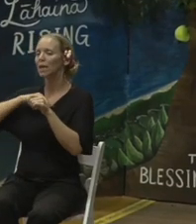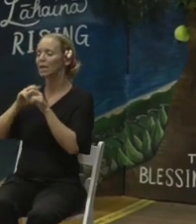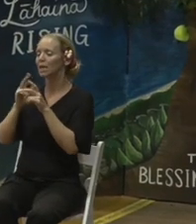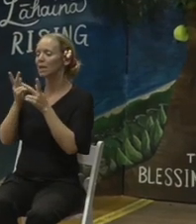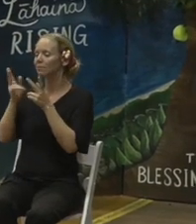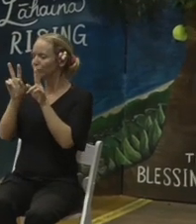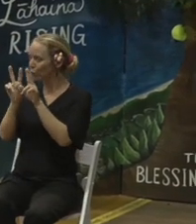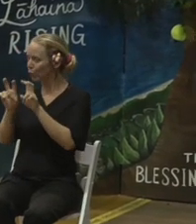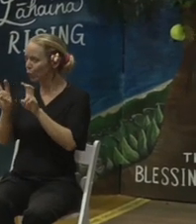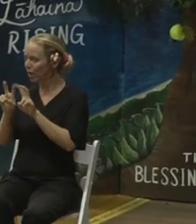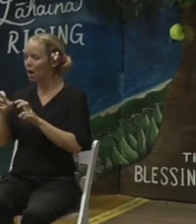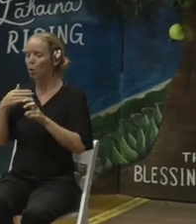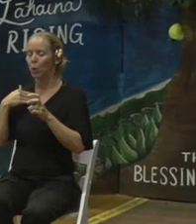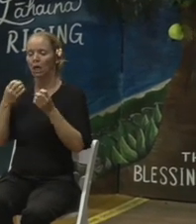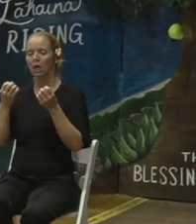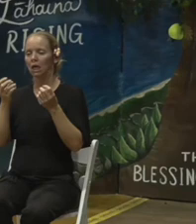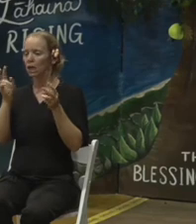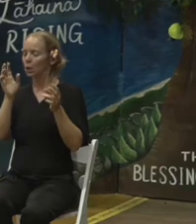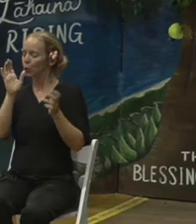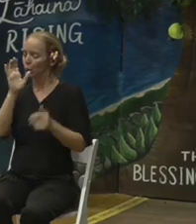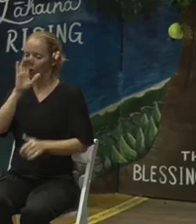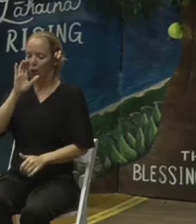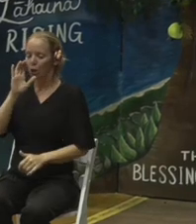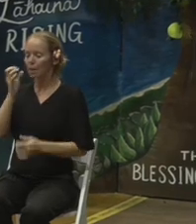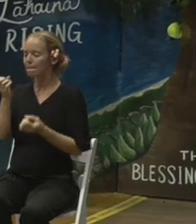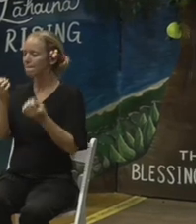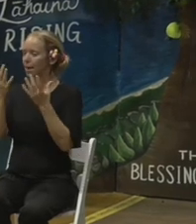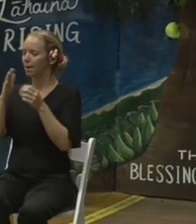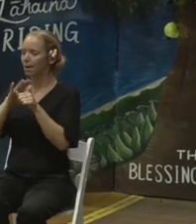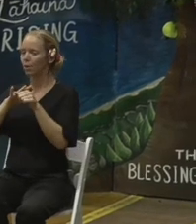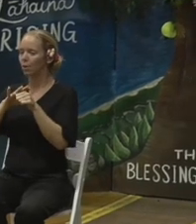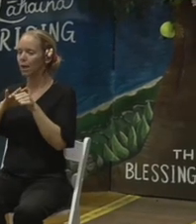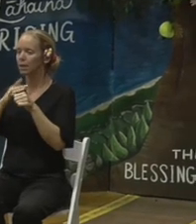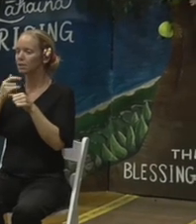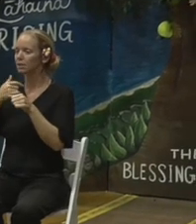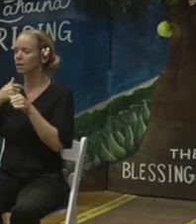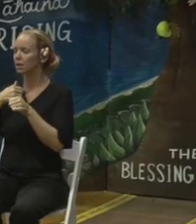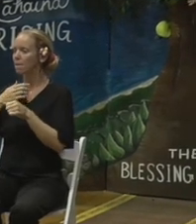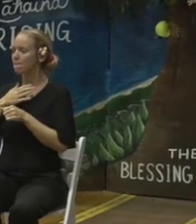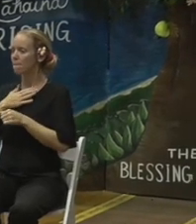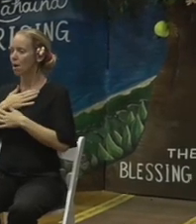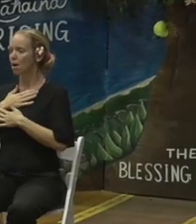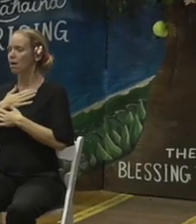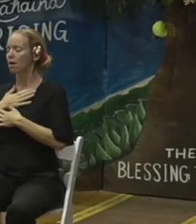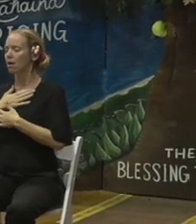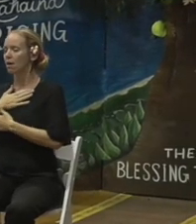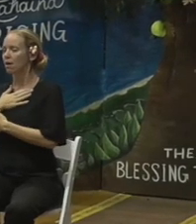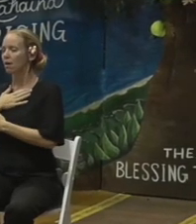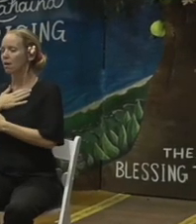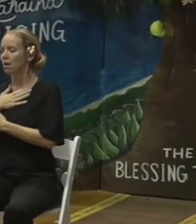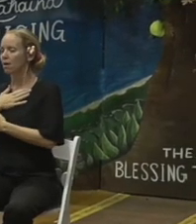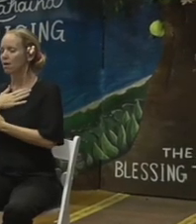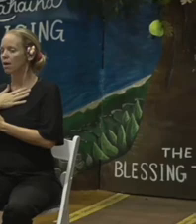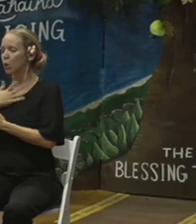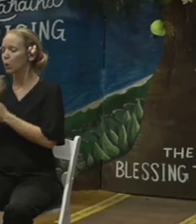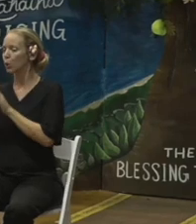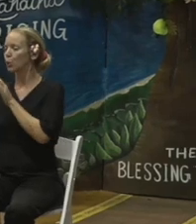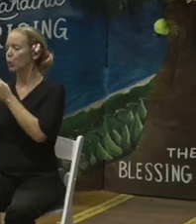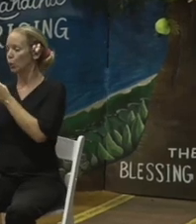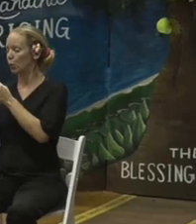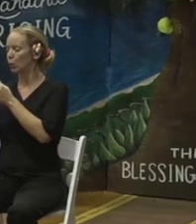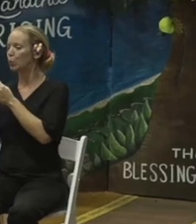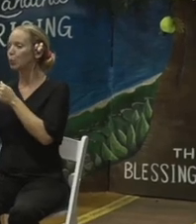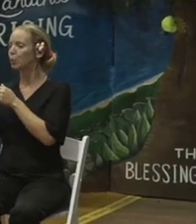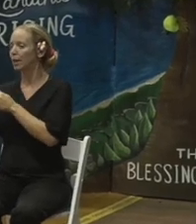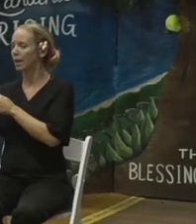a multitude of areas, and then our infrastructure group picked the top six locations with our squaring procedures.